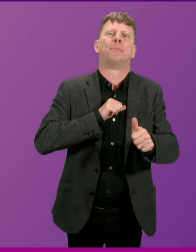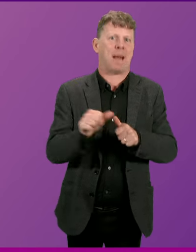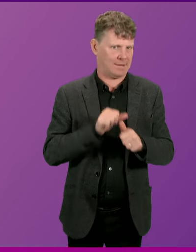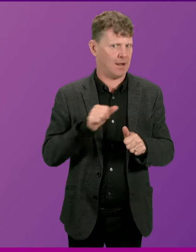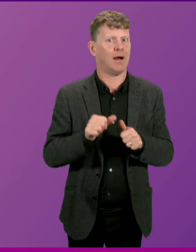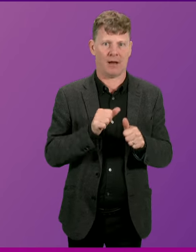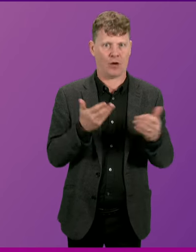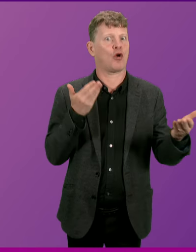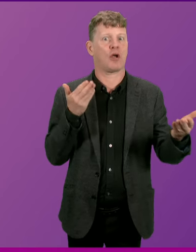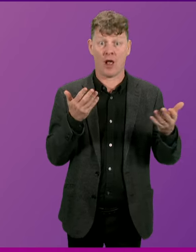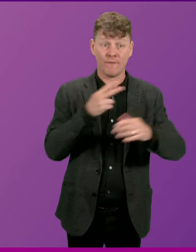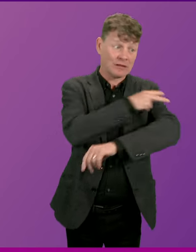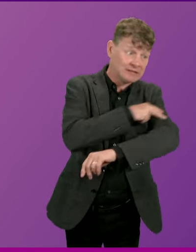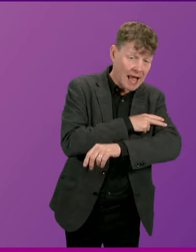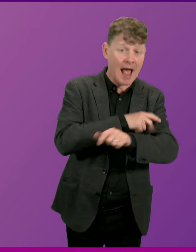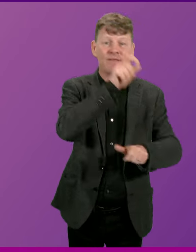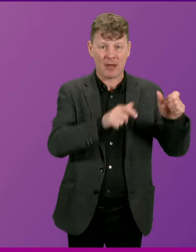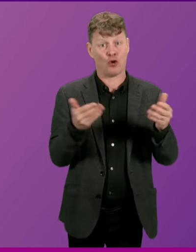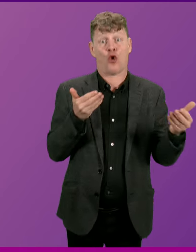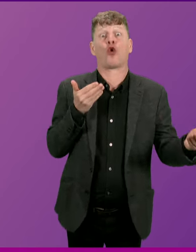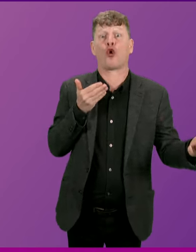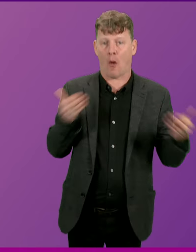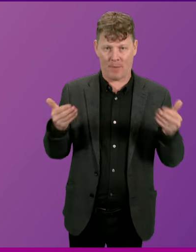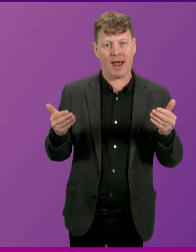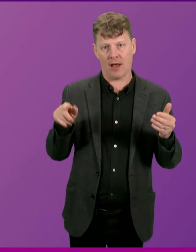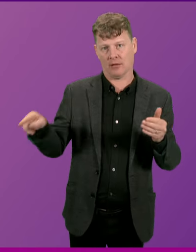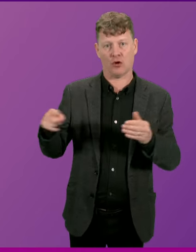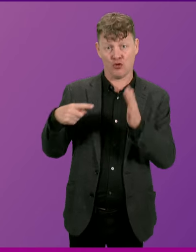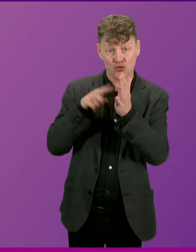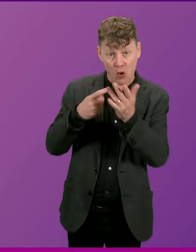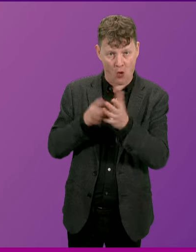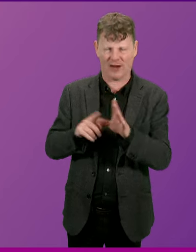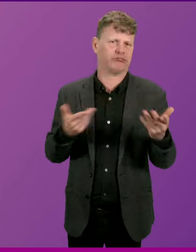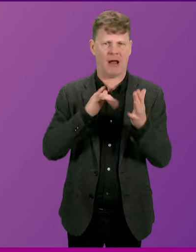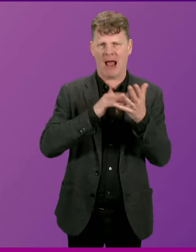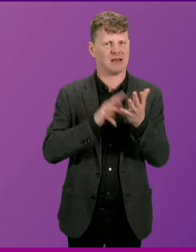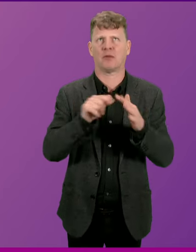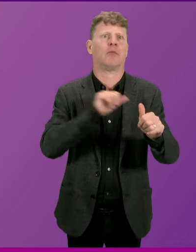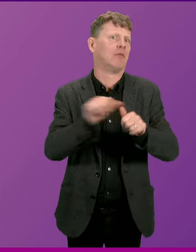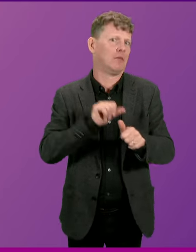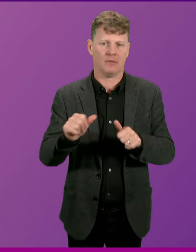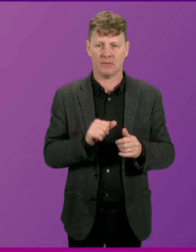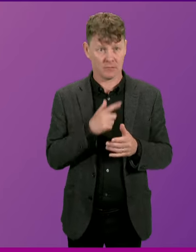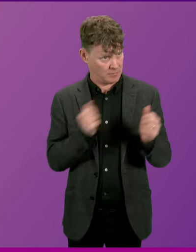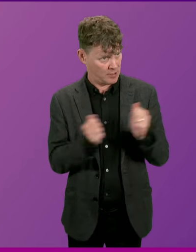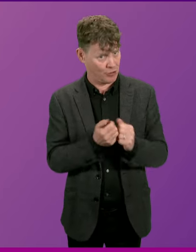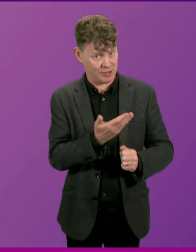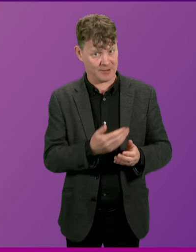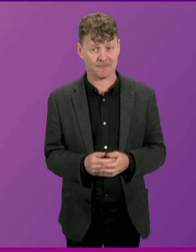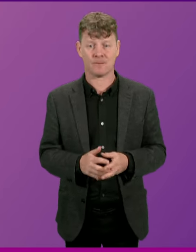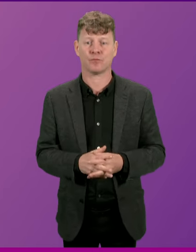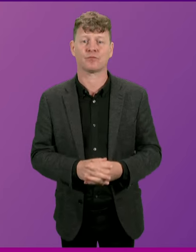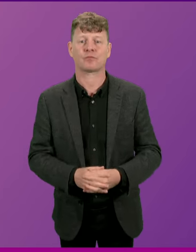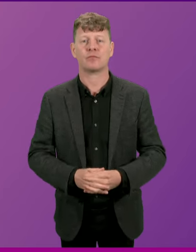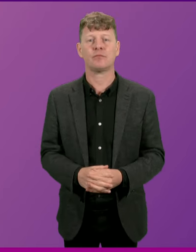for both staff and patients under the SNP than it ever would be under the Tories? Deputy First Minister. The is there.